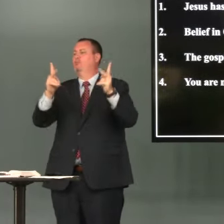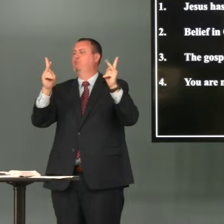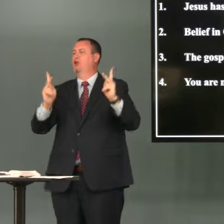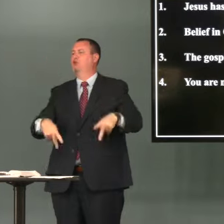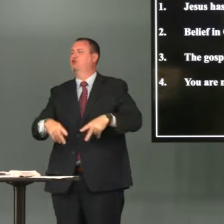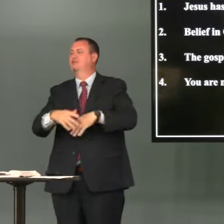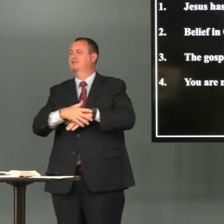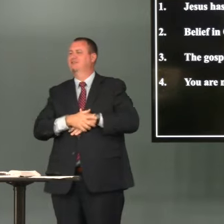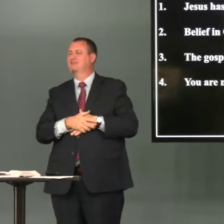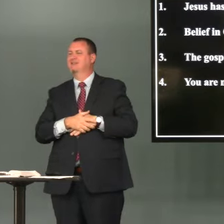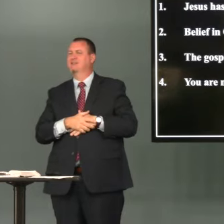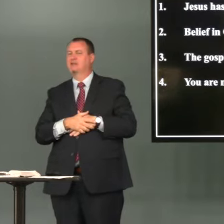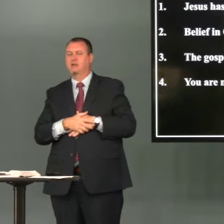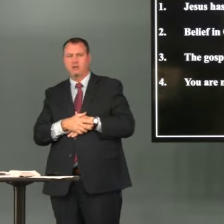I'm a good person